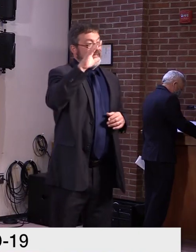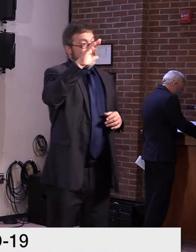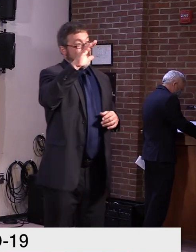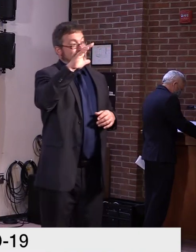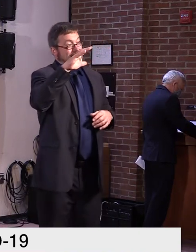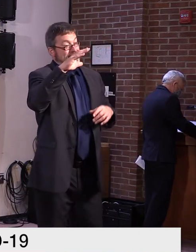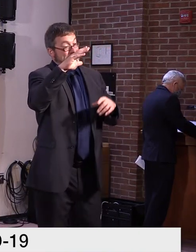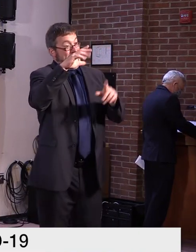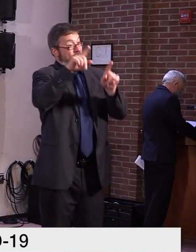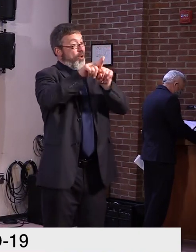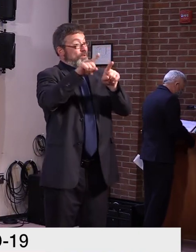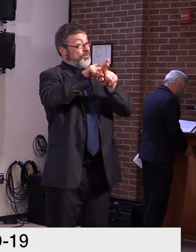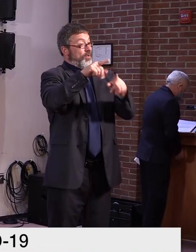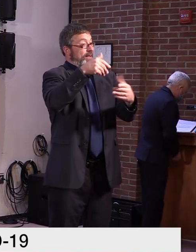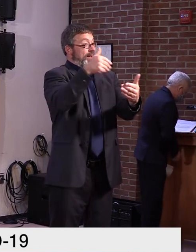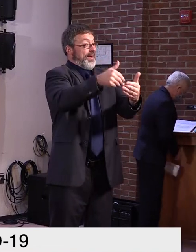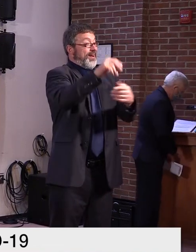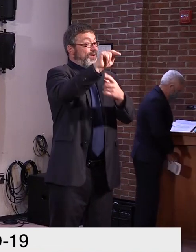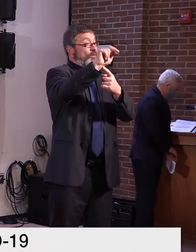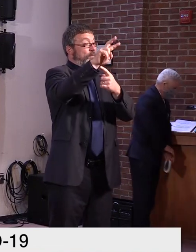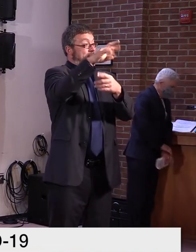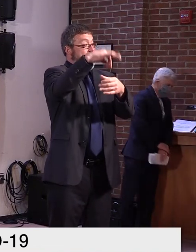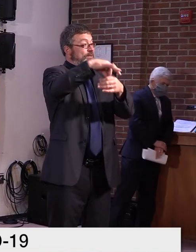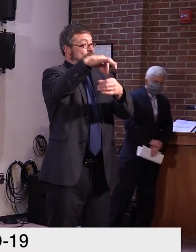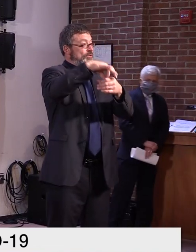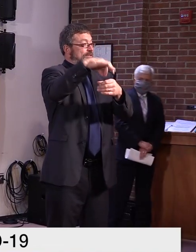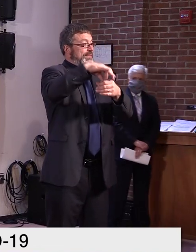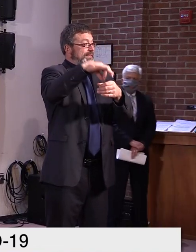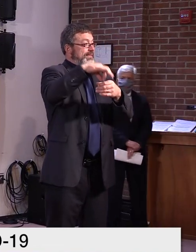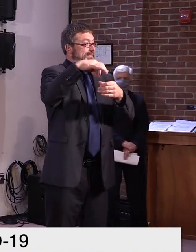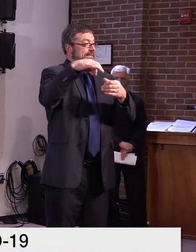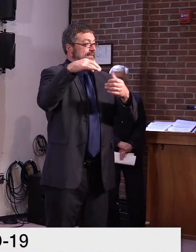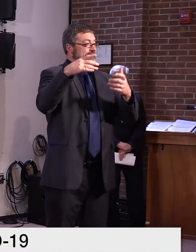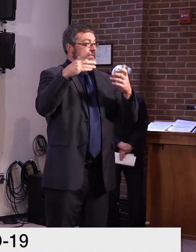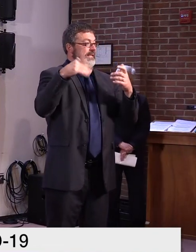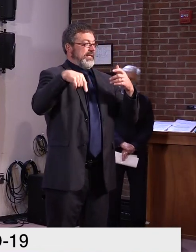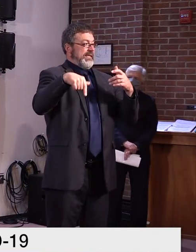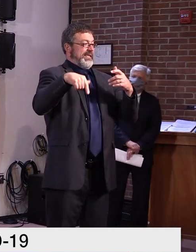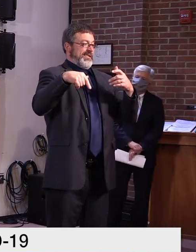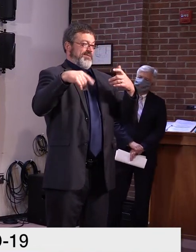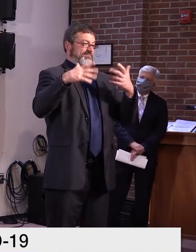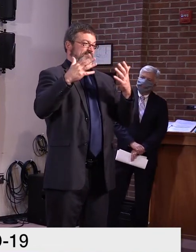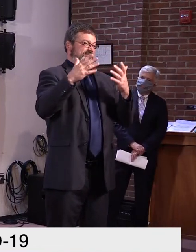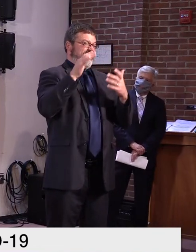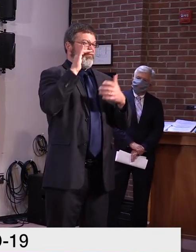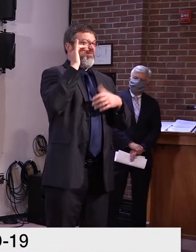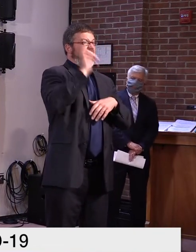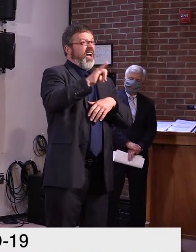and which is unfortunate for the rest of us who are just looking and seeking relief.